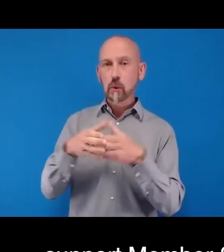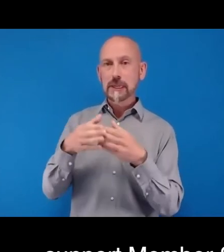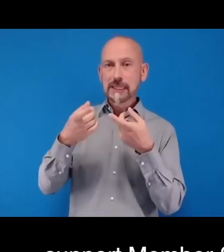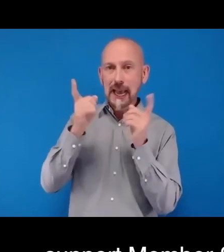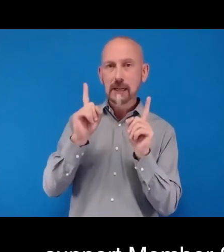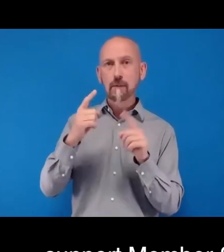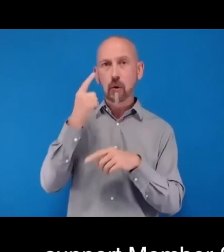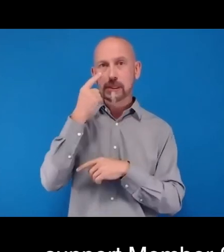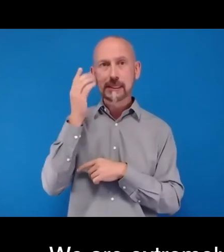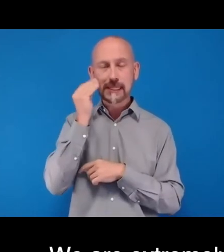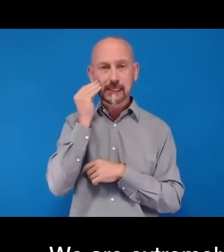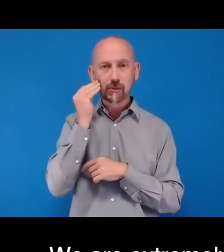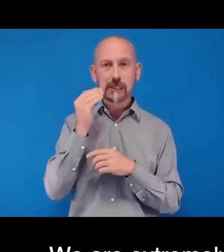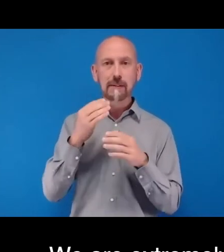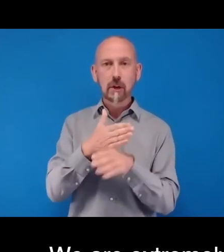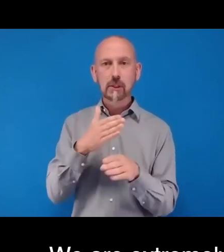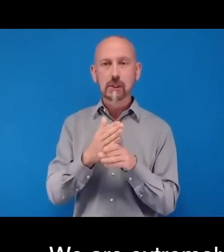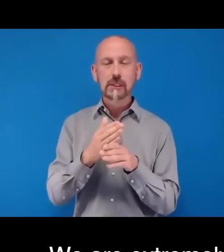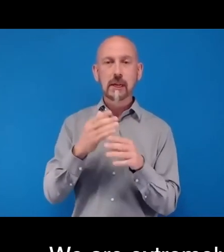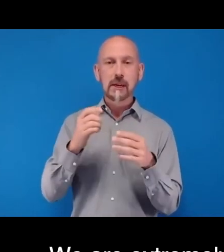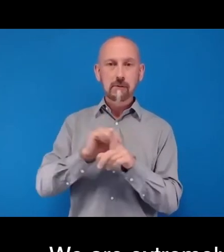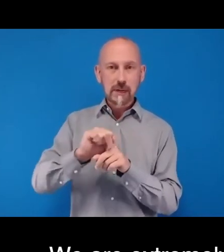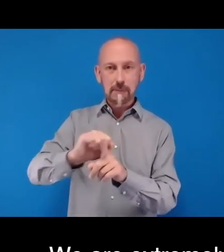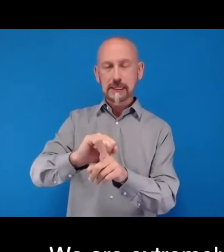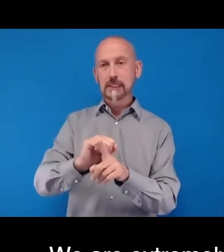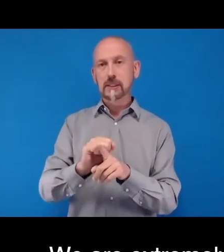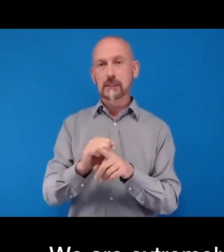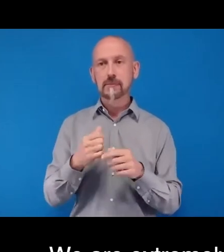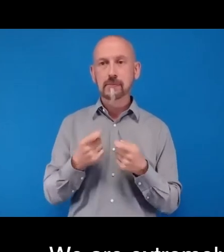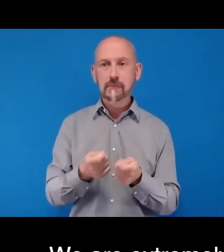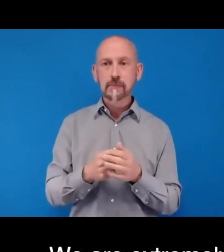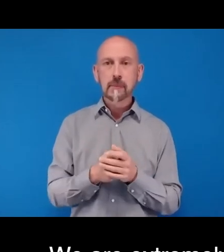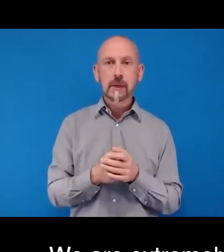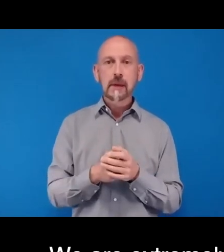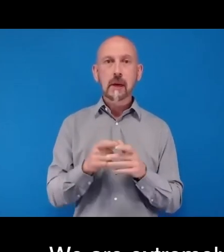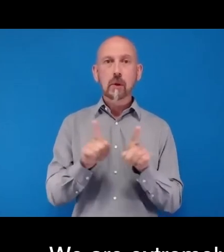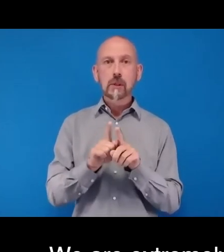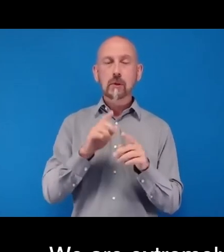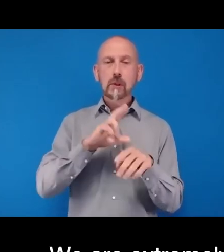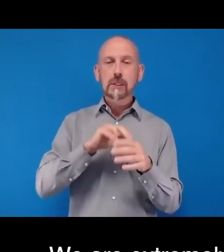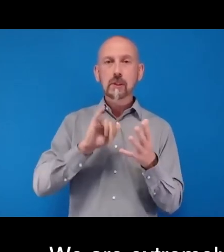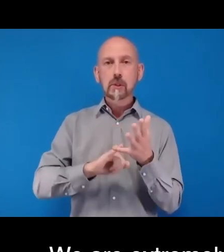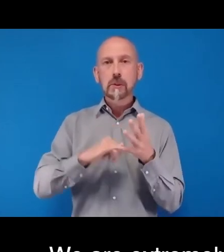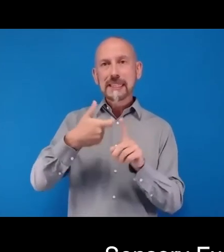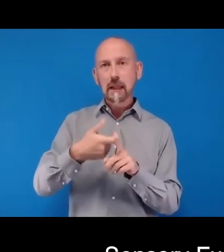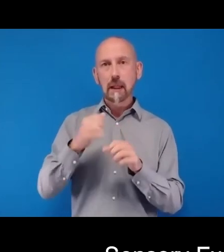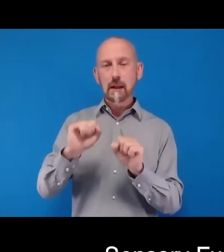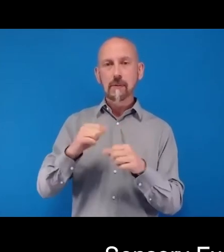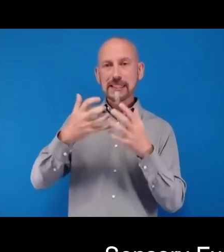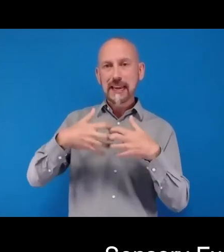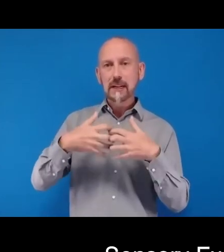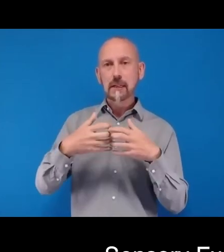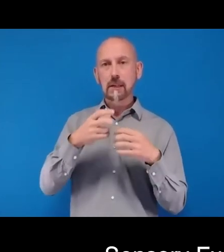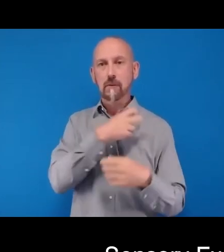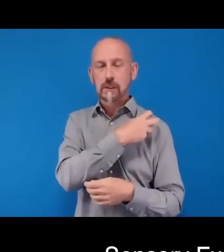Functions, Disability and Rehabilitation, and Dr. Stuart Keel, Technical Officer, Vision and Eye Care Program.